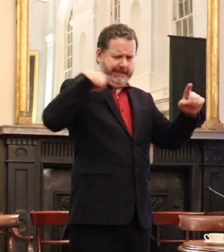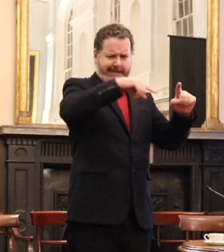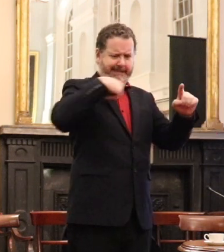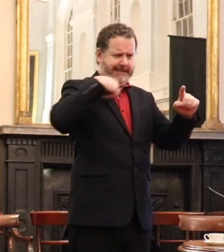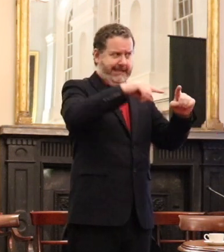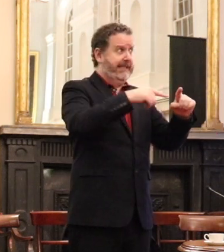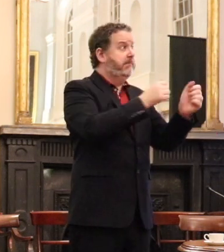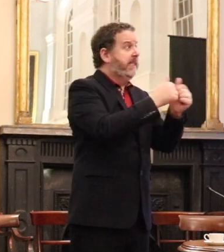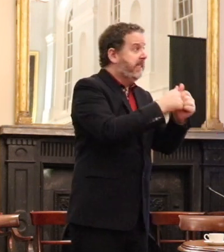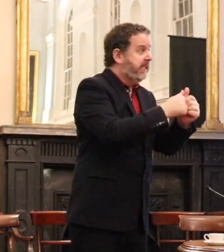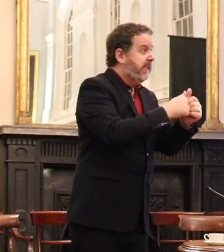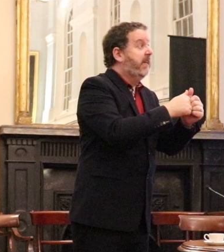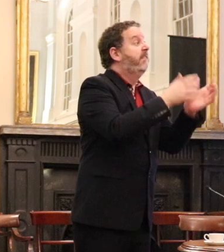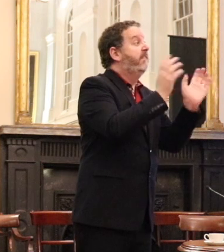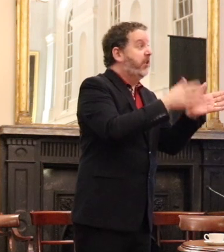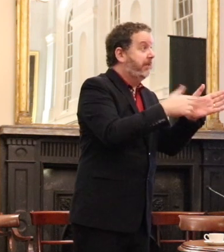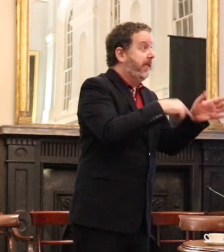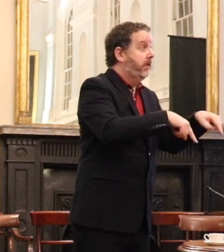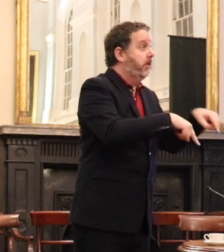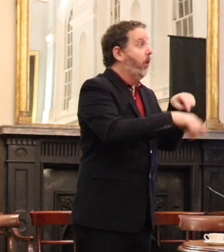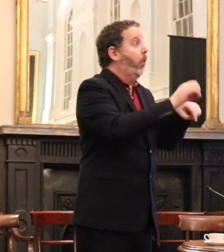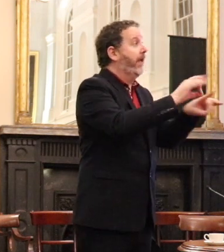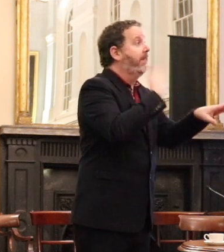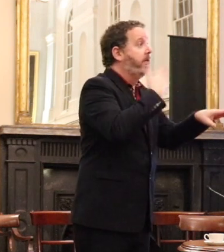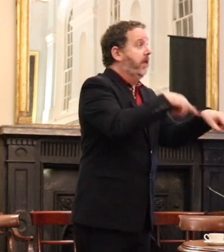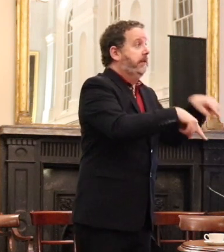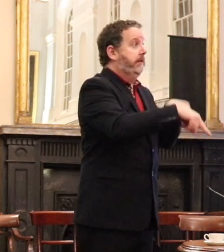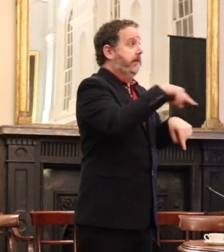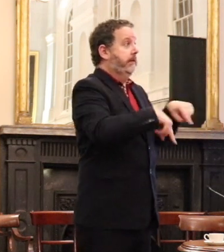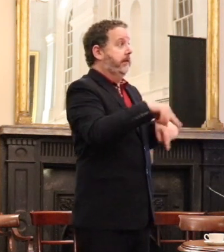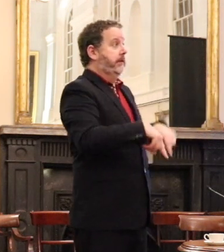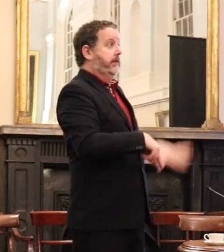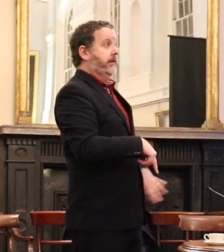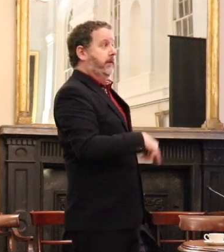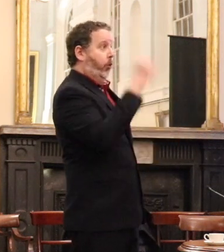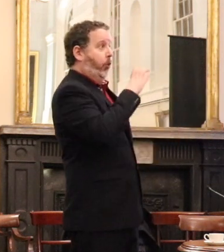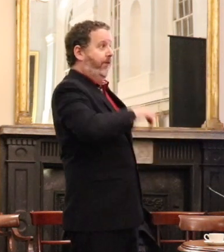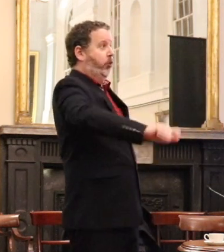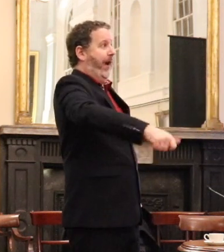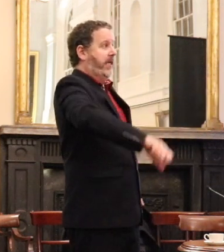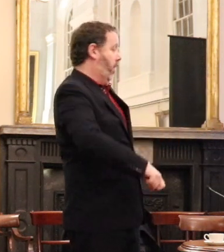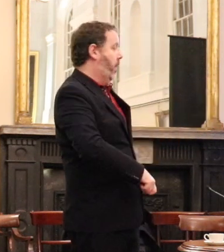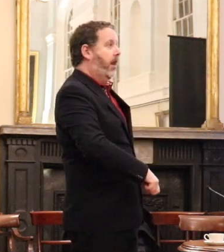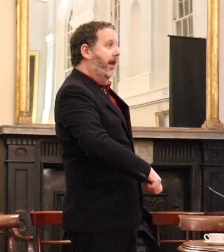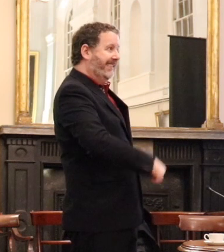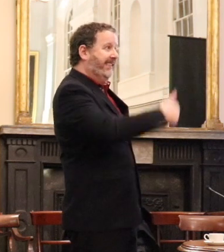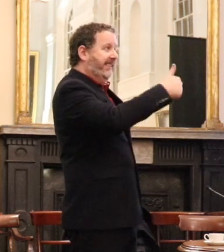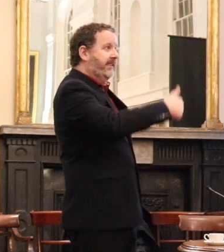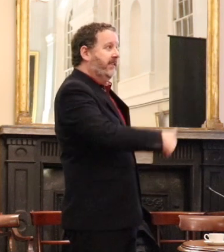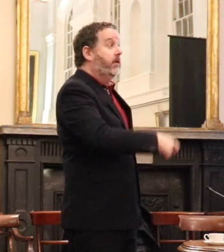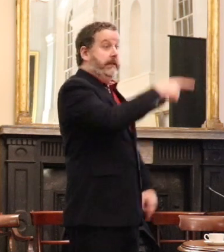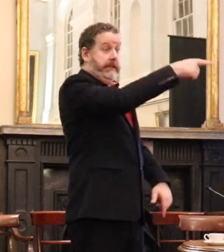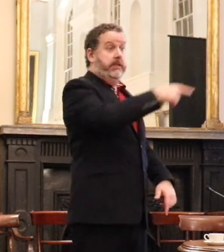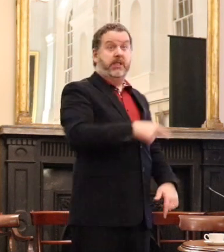shuffling backwards towards the door and grabbing for the handling of the library as the words over my dead